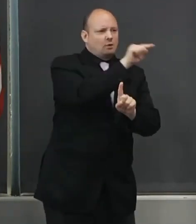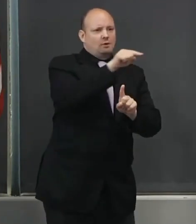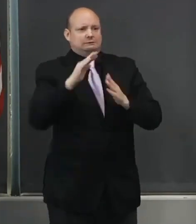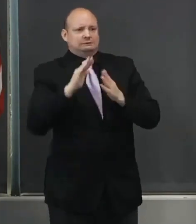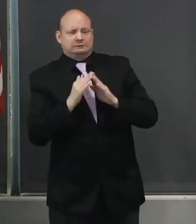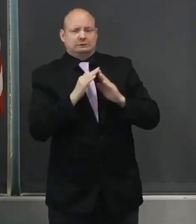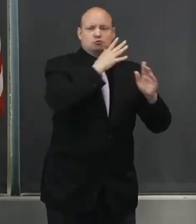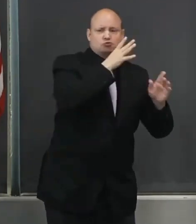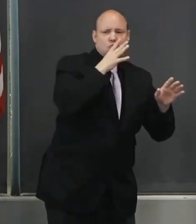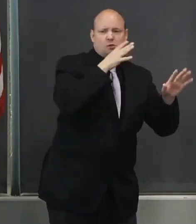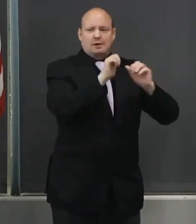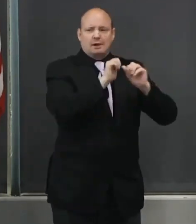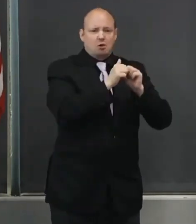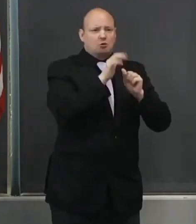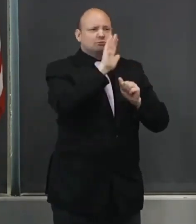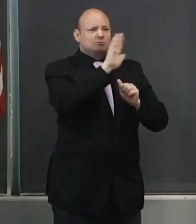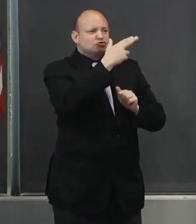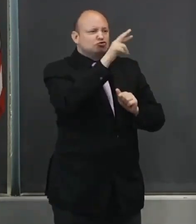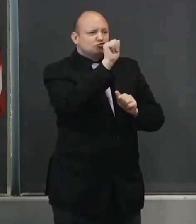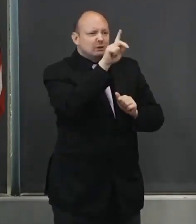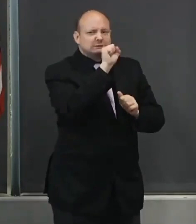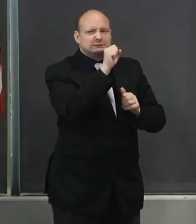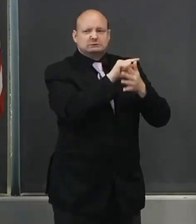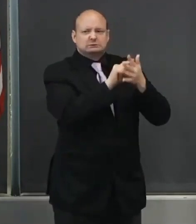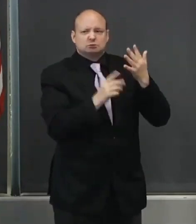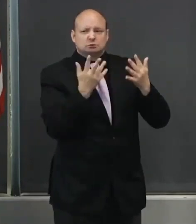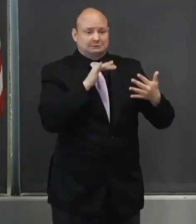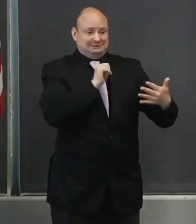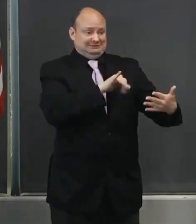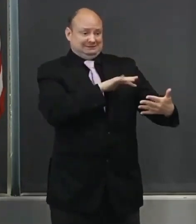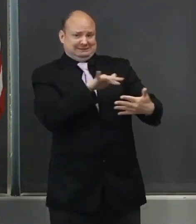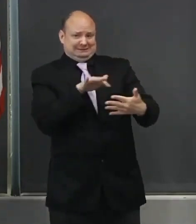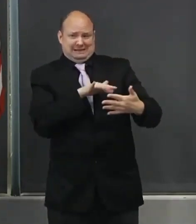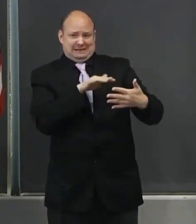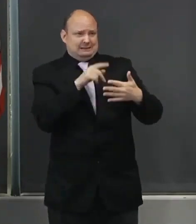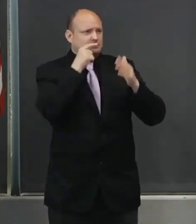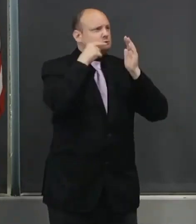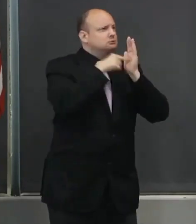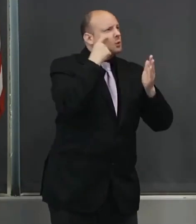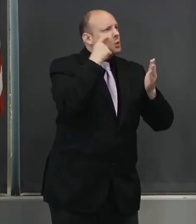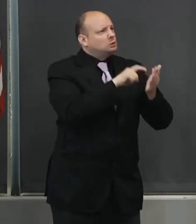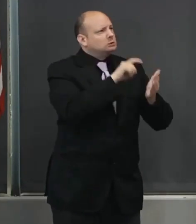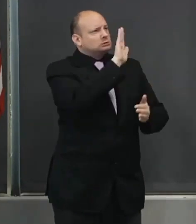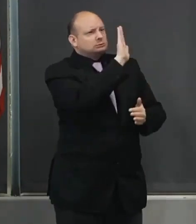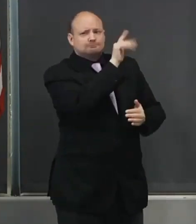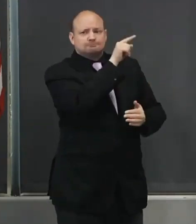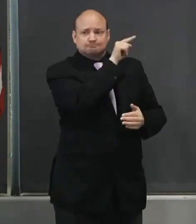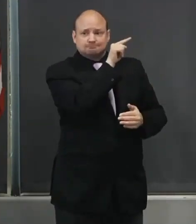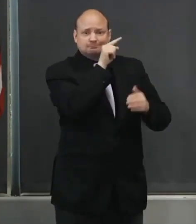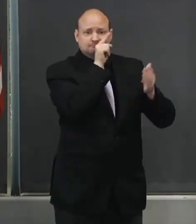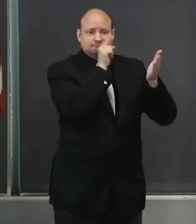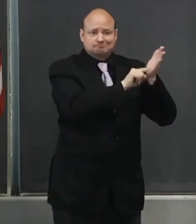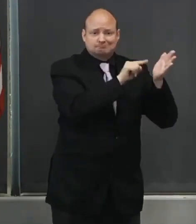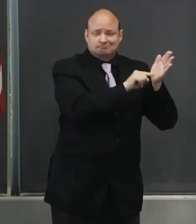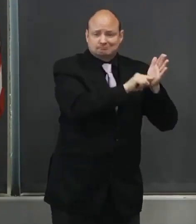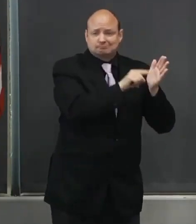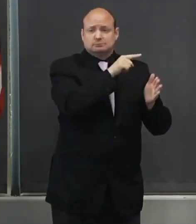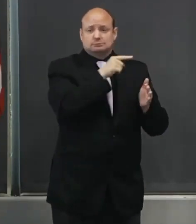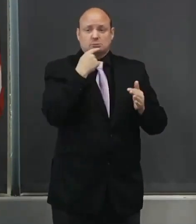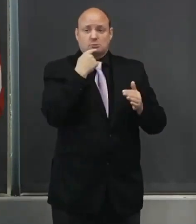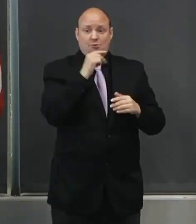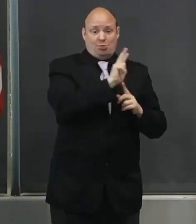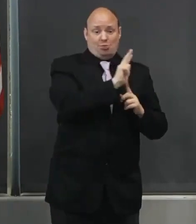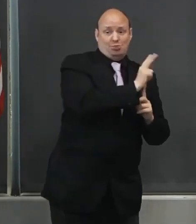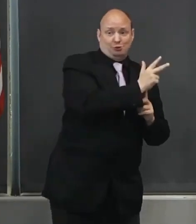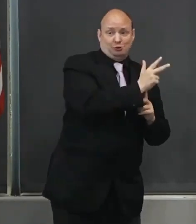Studies show that younger students, particularly those in kindergarten through third grade, kids under 10 years old,